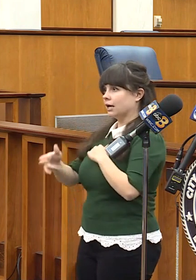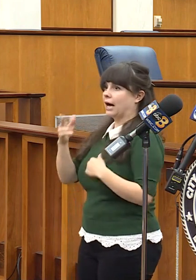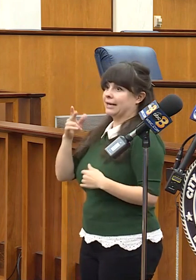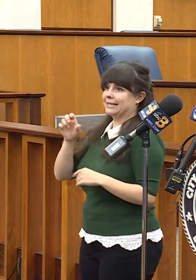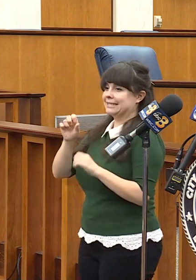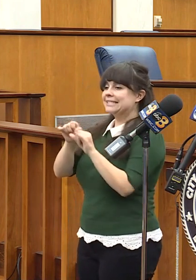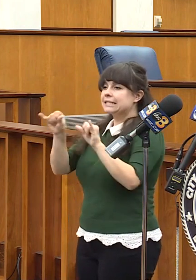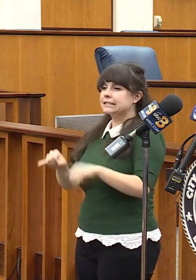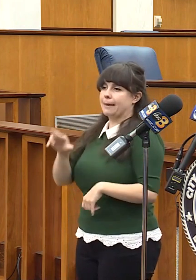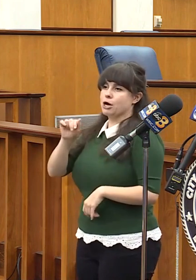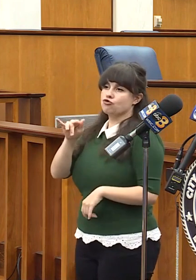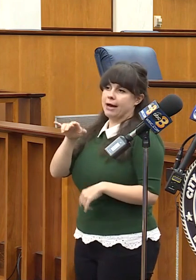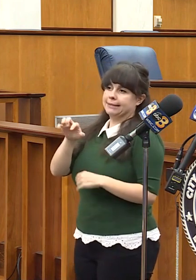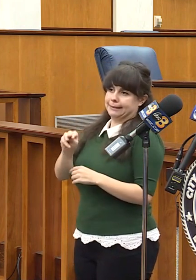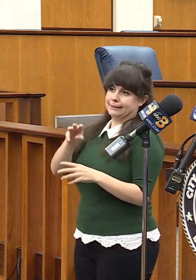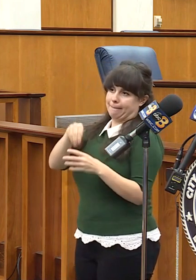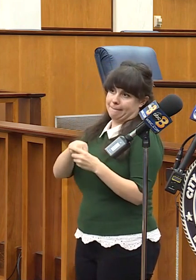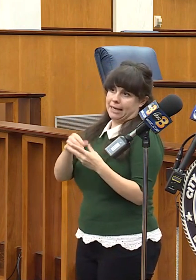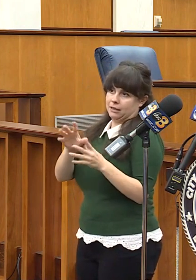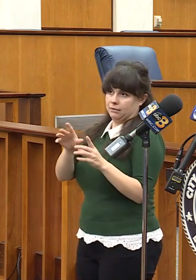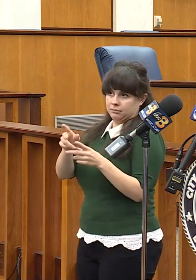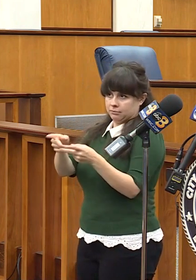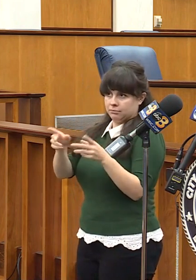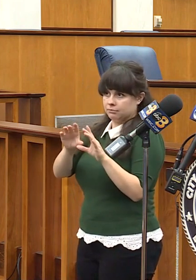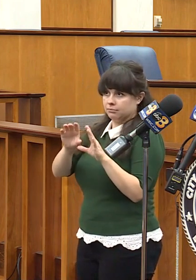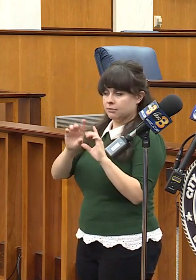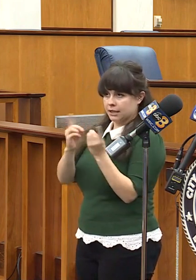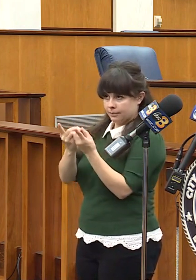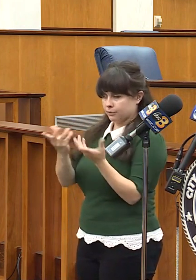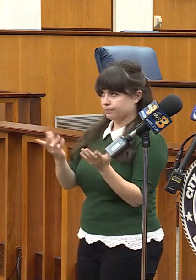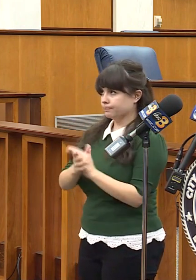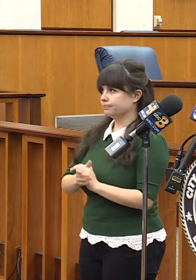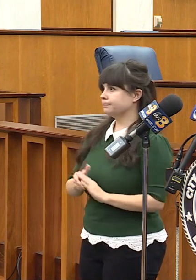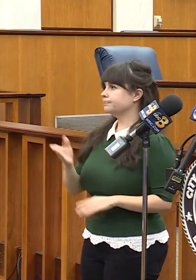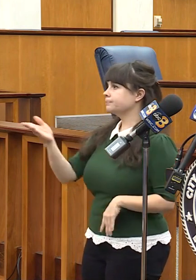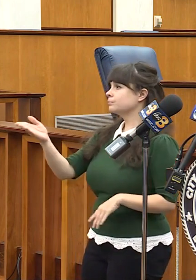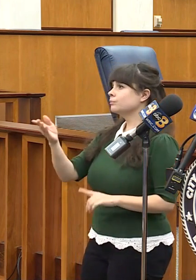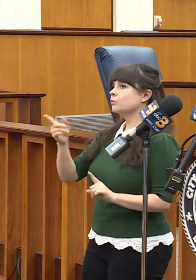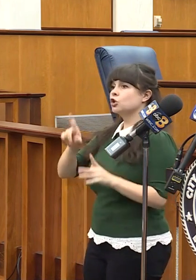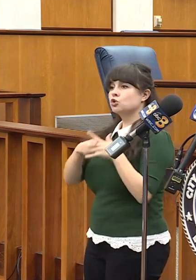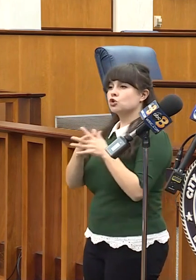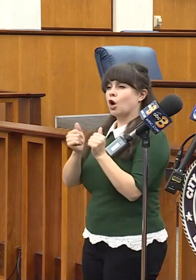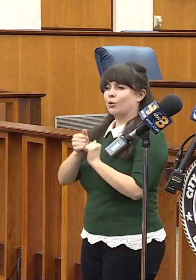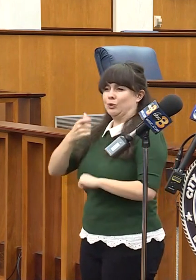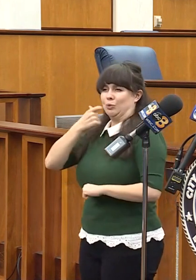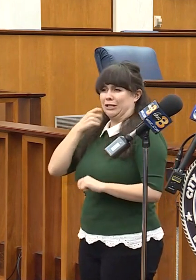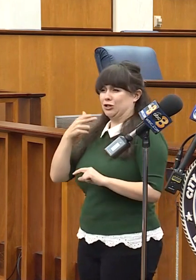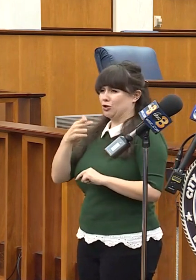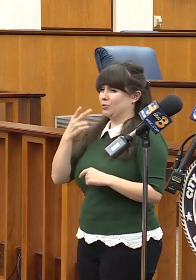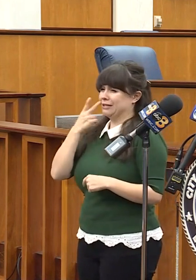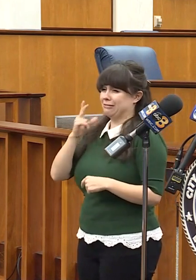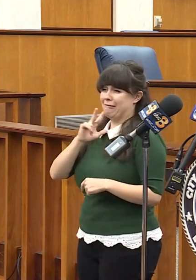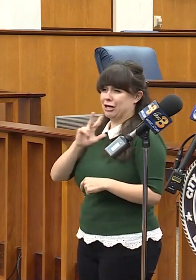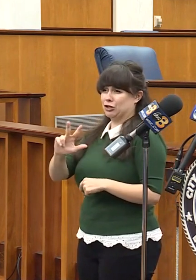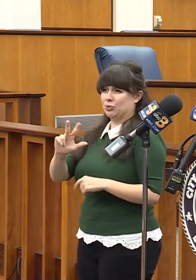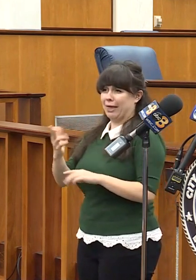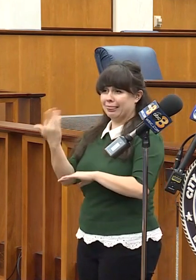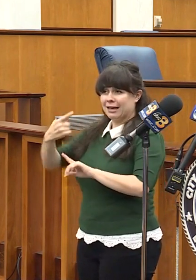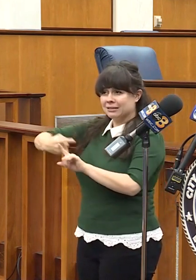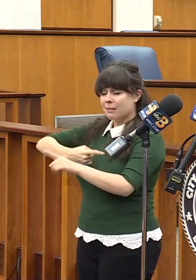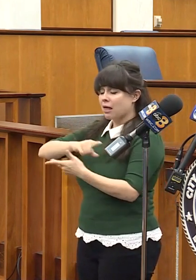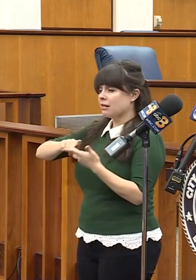You started off again with the recent shootings. You know, we saw a three year old last month. We saw a 15 year old.